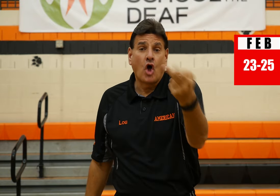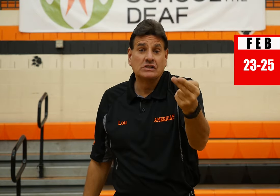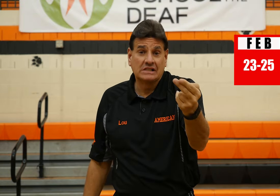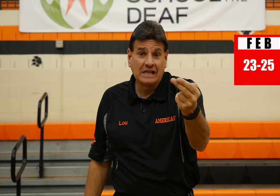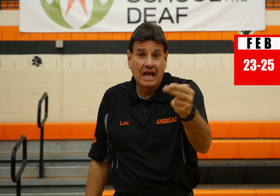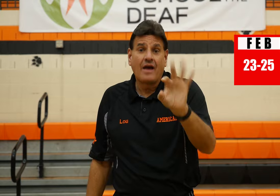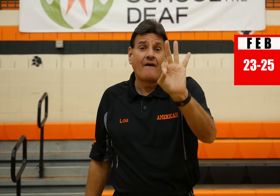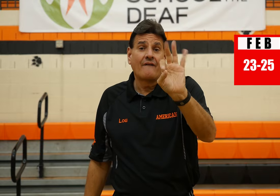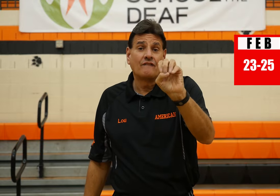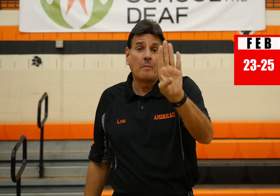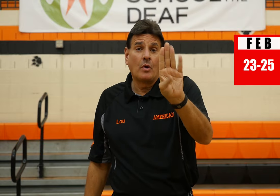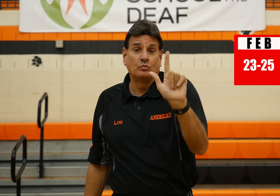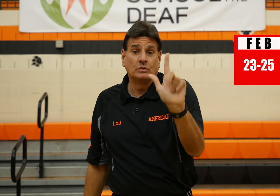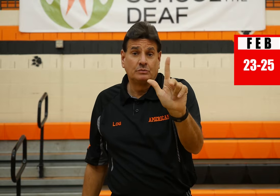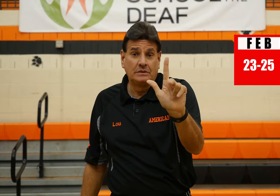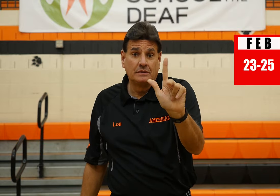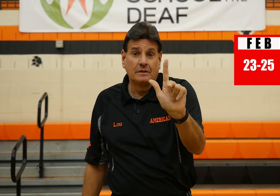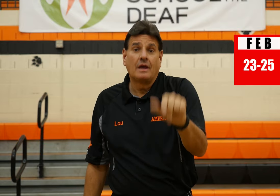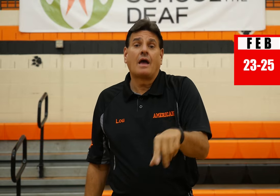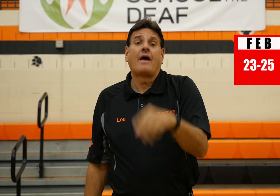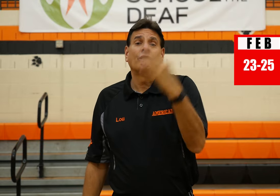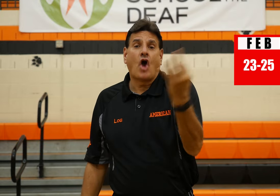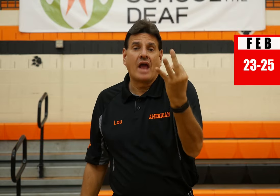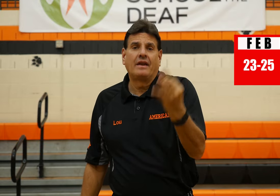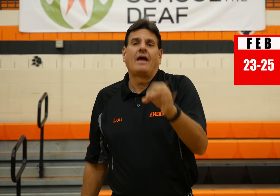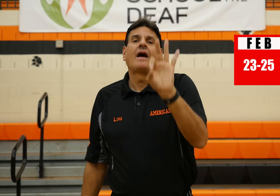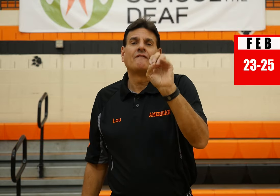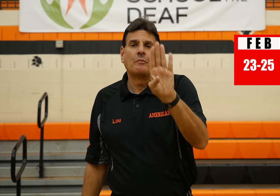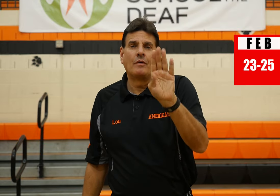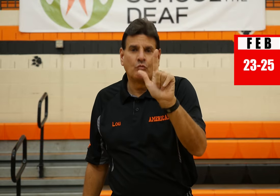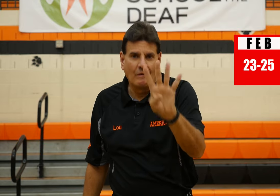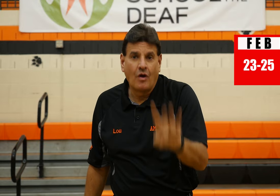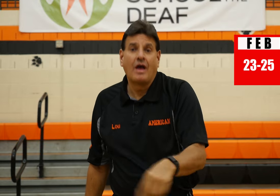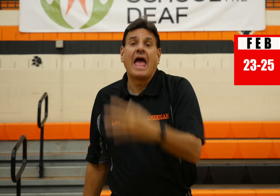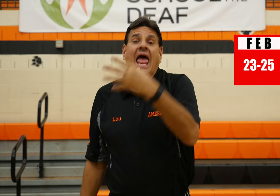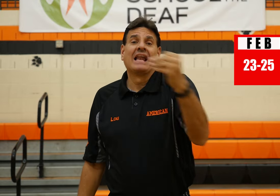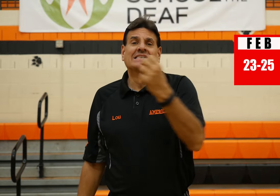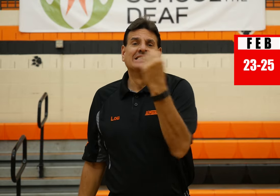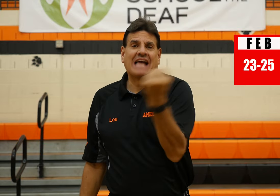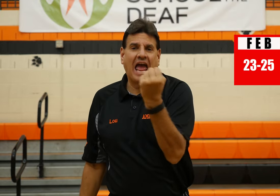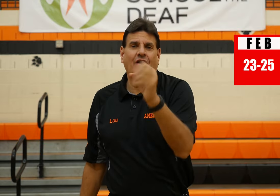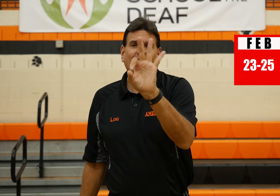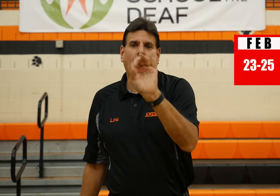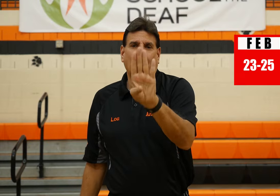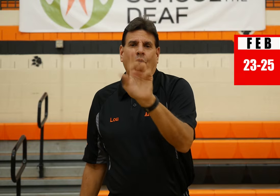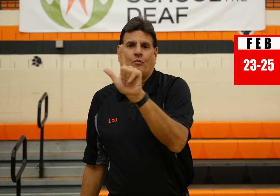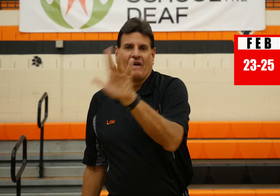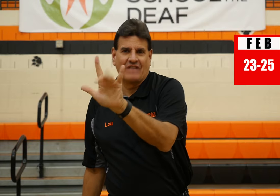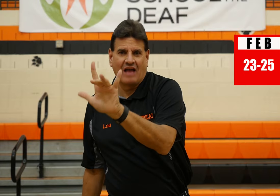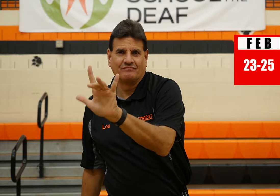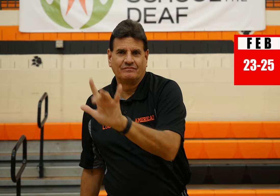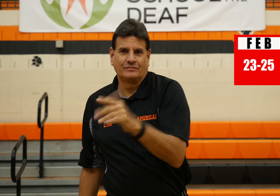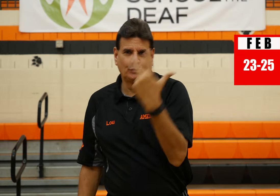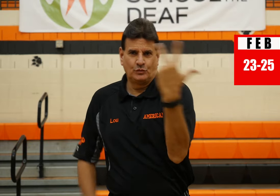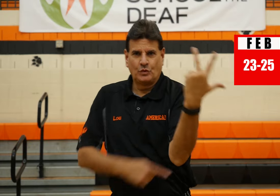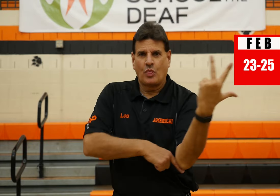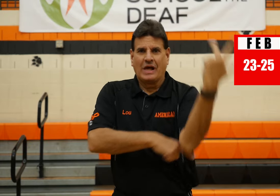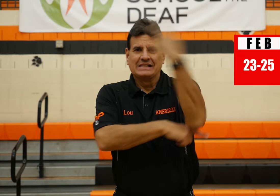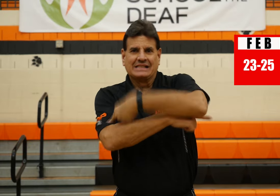It's Thursday, February 23rd, Friday, February 24th, and Saturday, February 25th, a